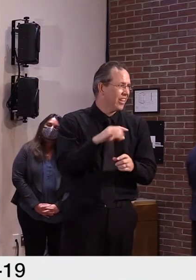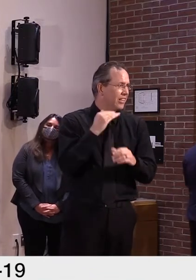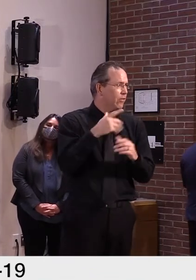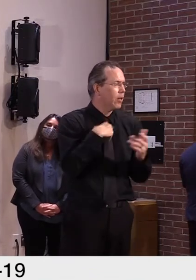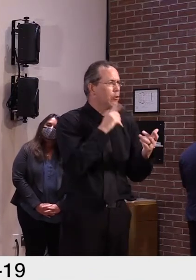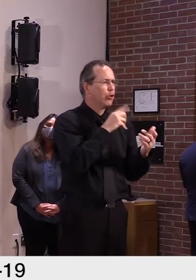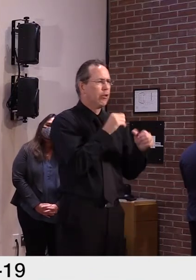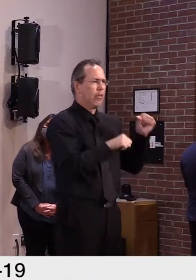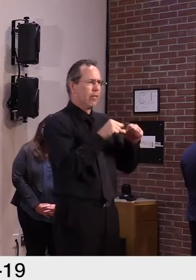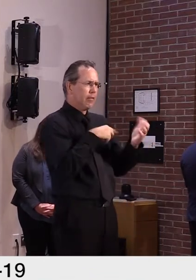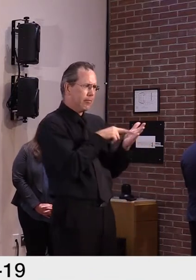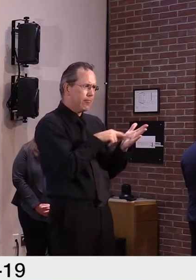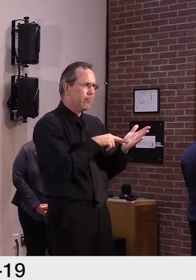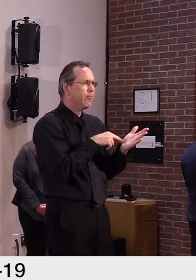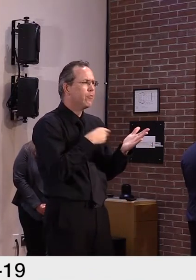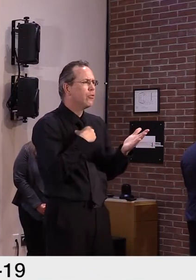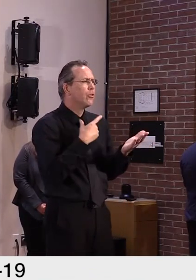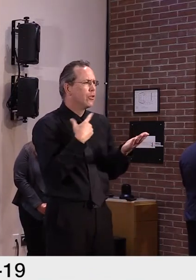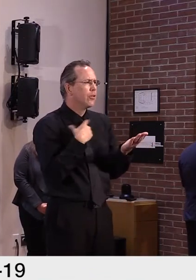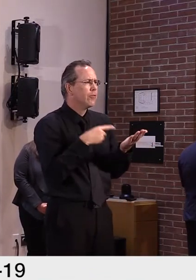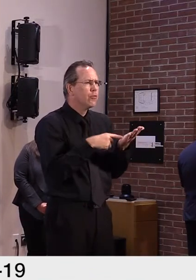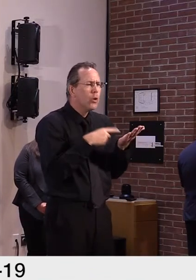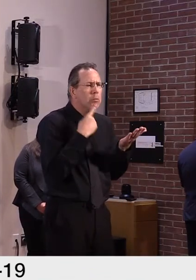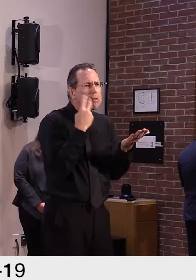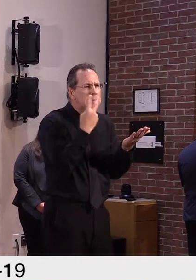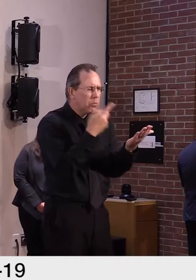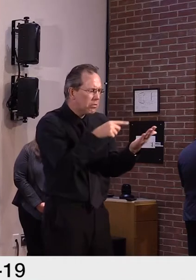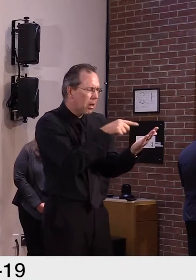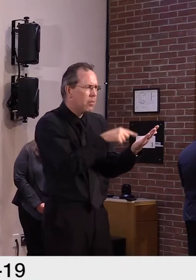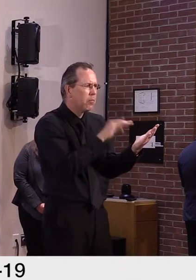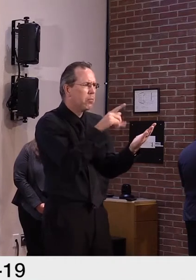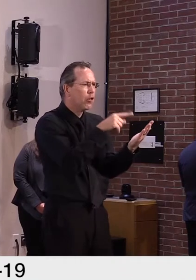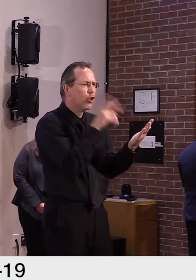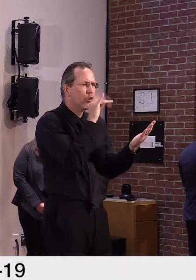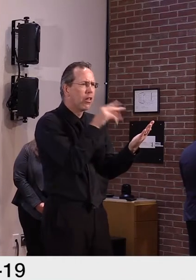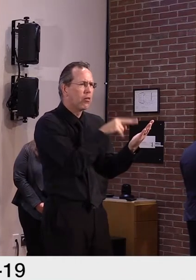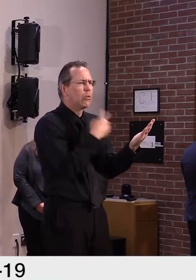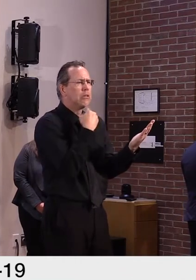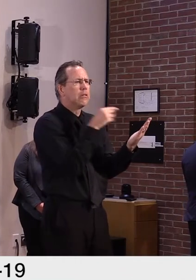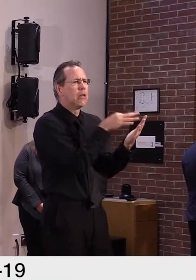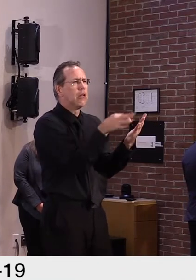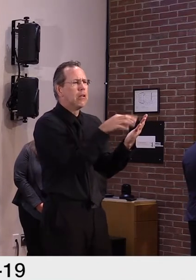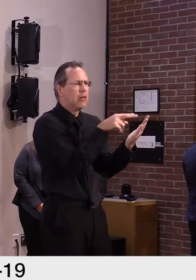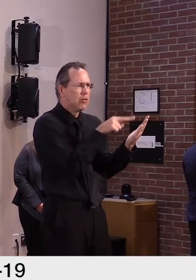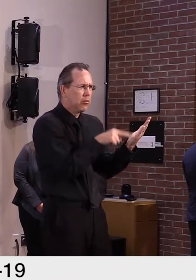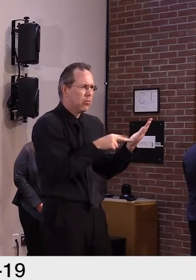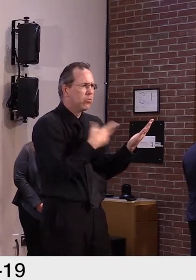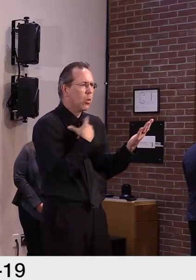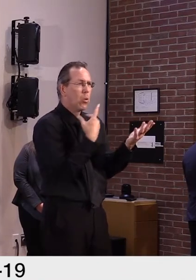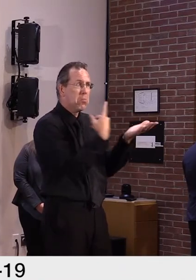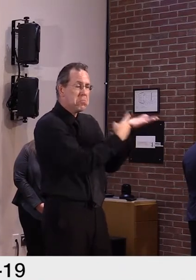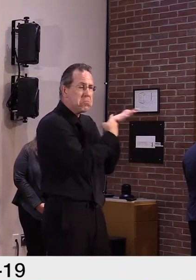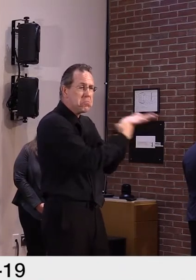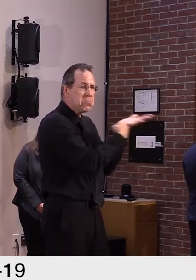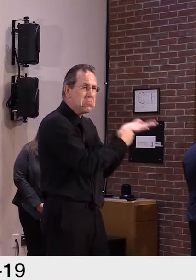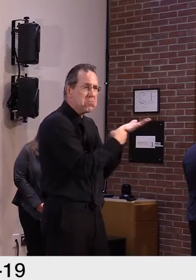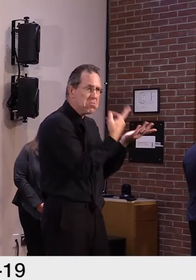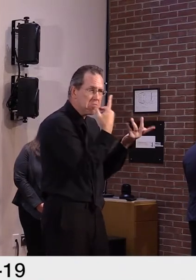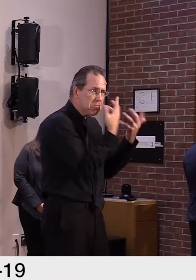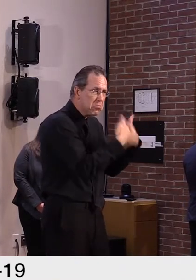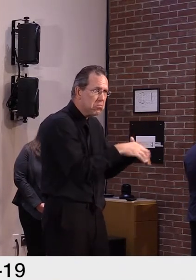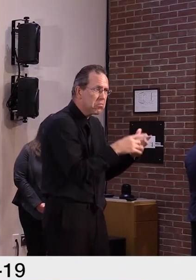we'll see what happens. You know, in the late stages of any legislative session, anything can happen.